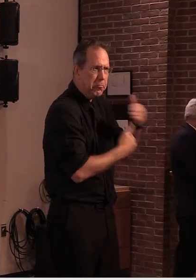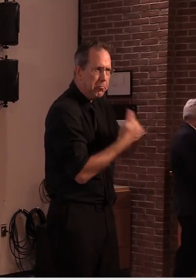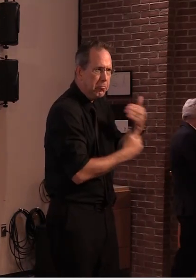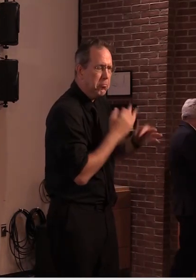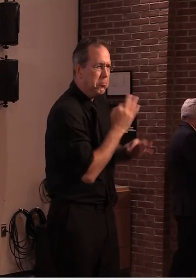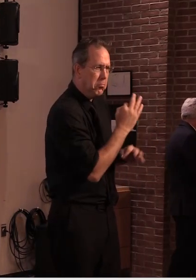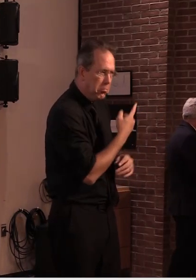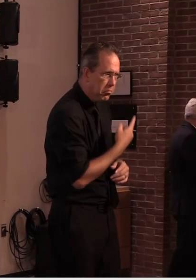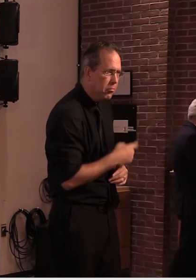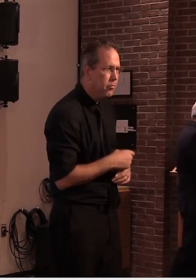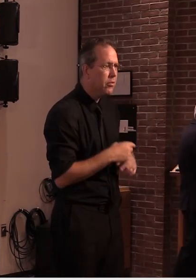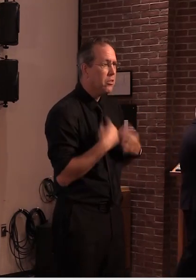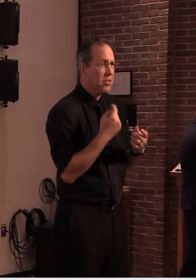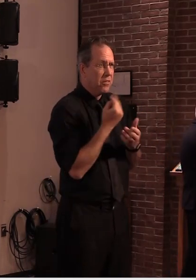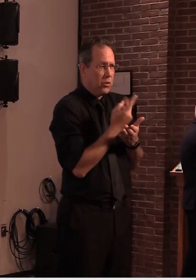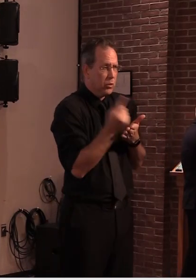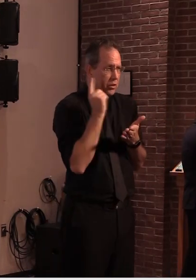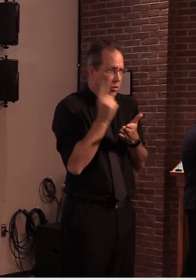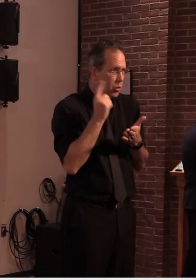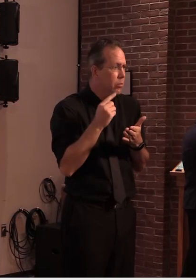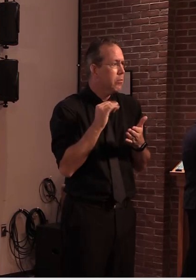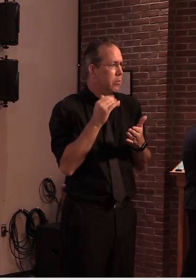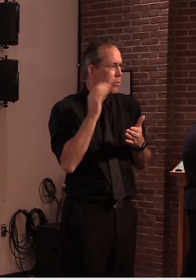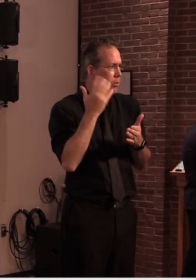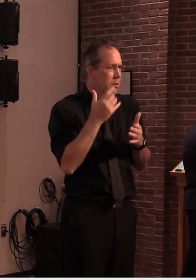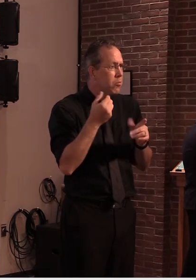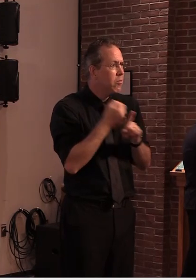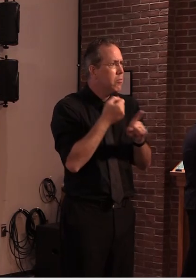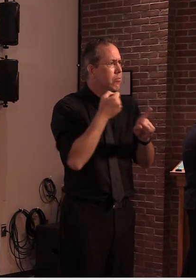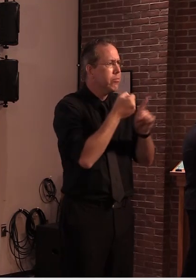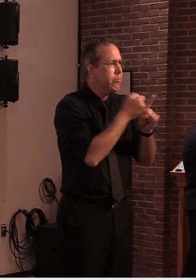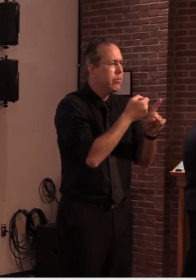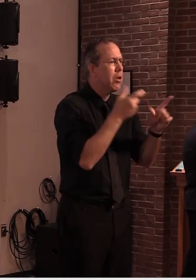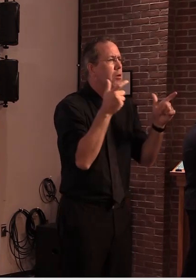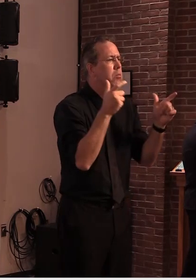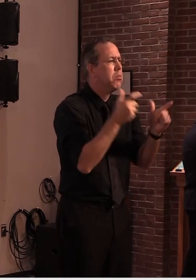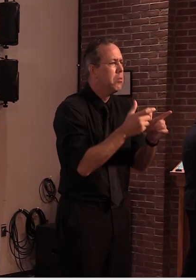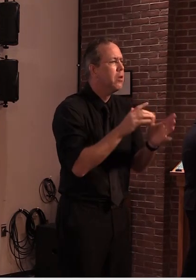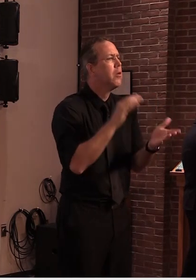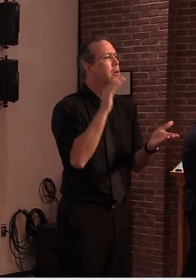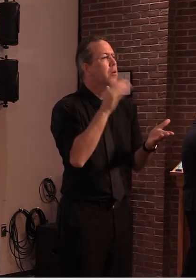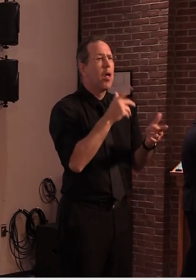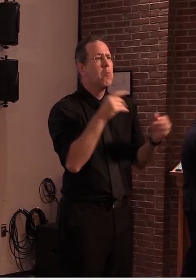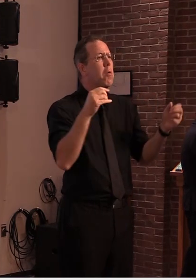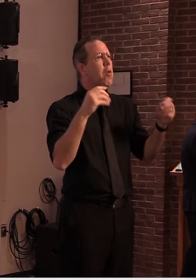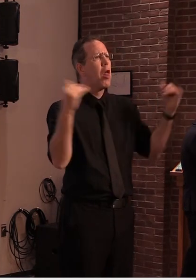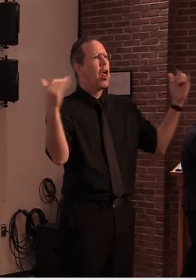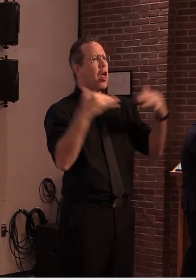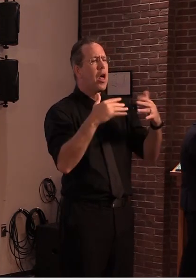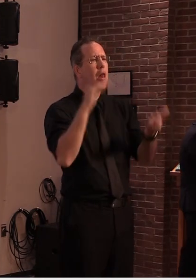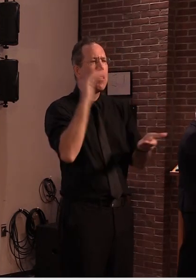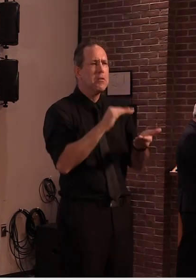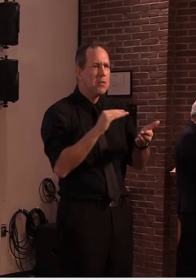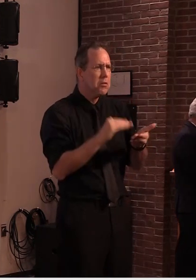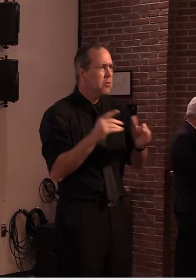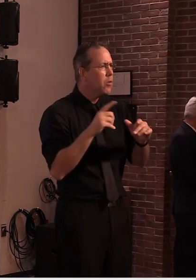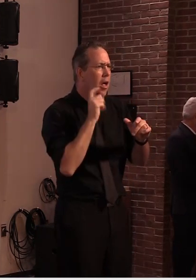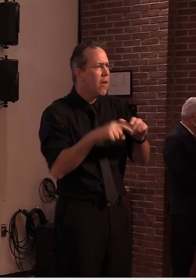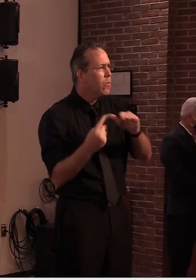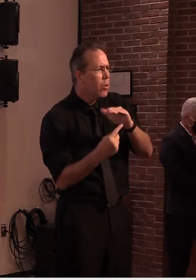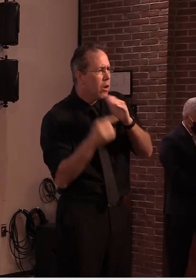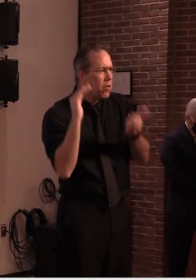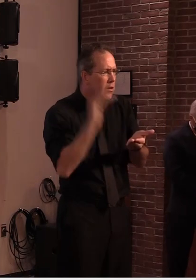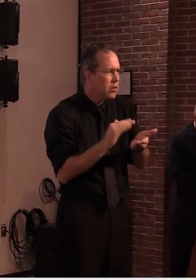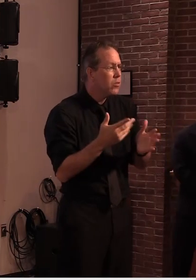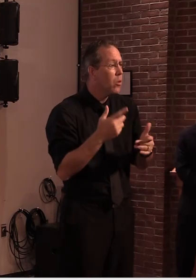of a few weeks ago. But we certainly hope the favorable trends we are seeing across the country in the mid-Atlantic and in the Northeast will mean that